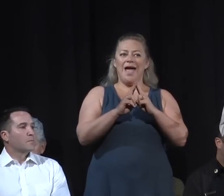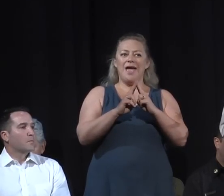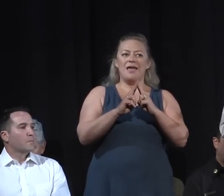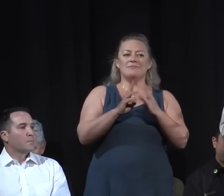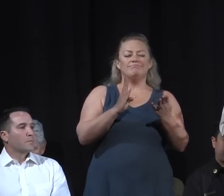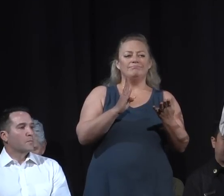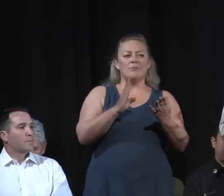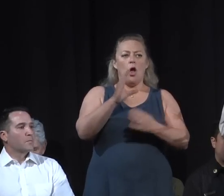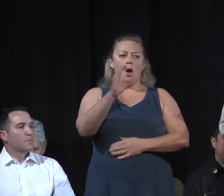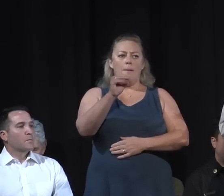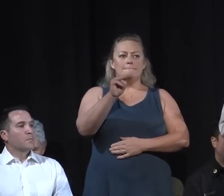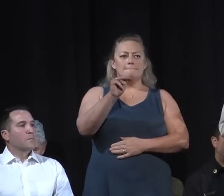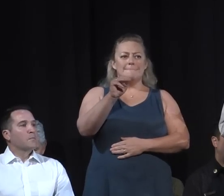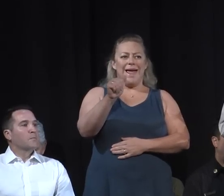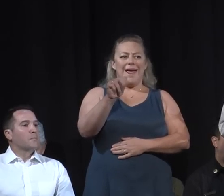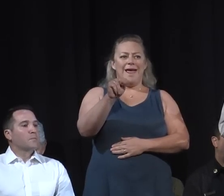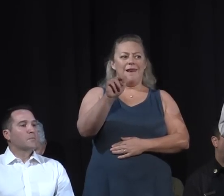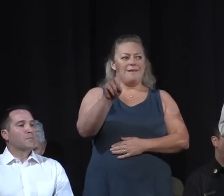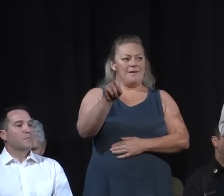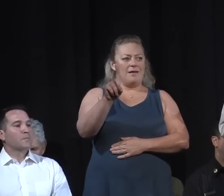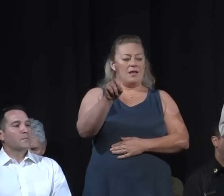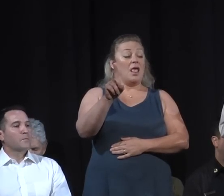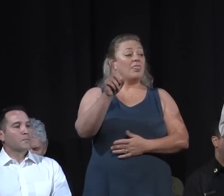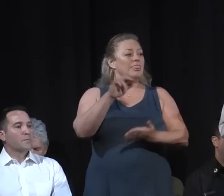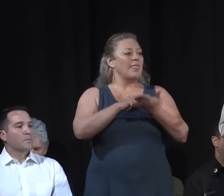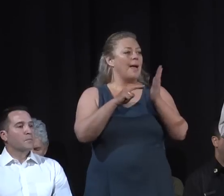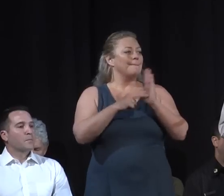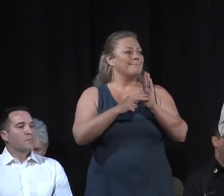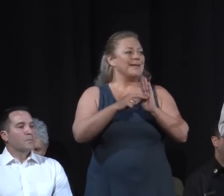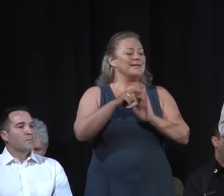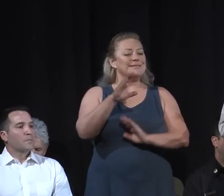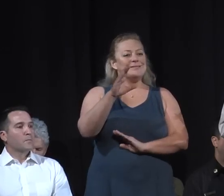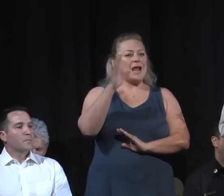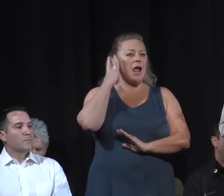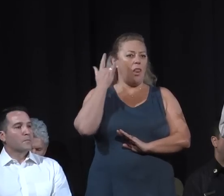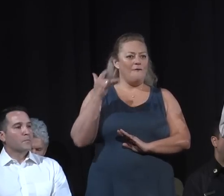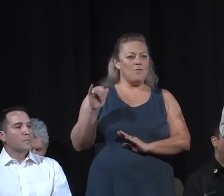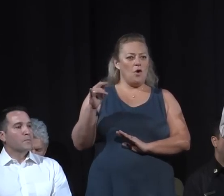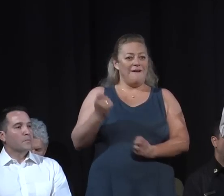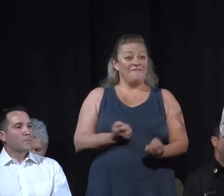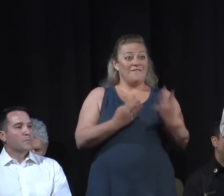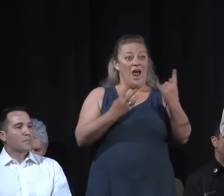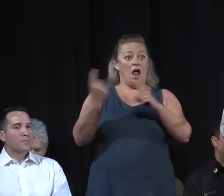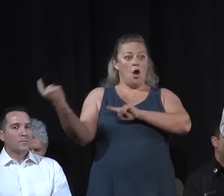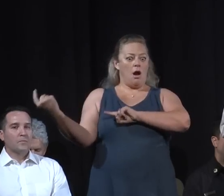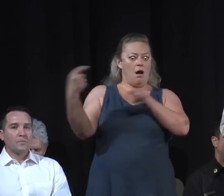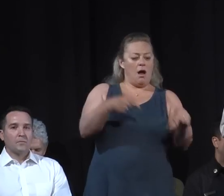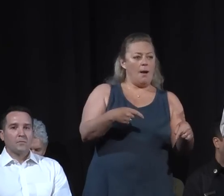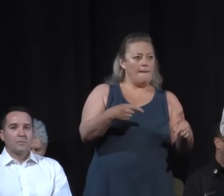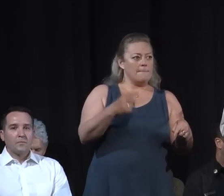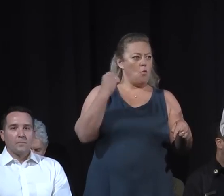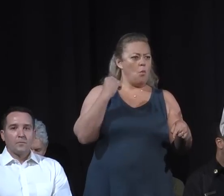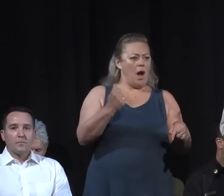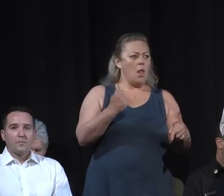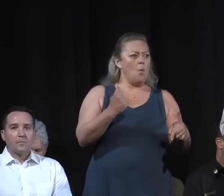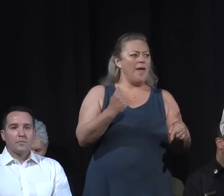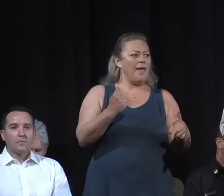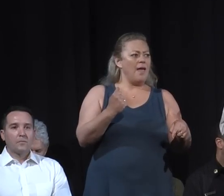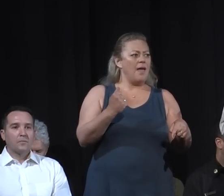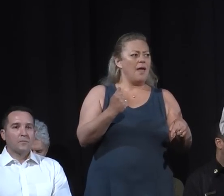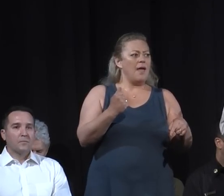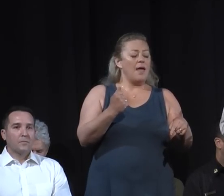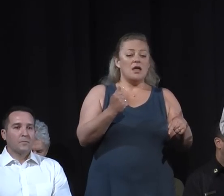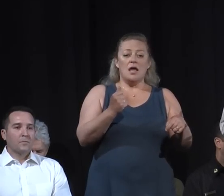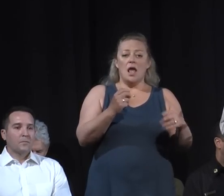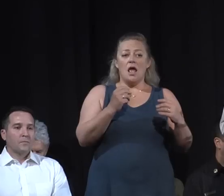is where CAL FIRE comes in. And they come in in all of these situations as soon as it expands beyond the city's limits.